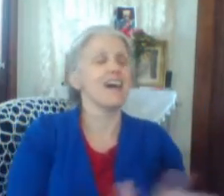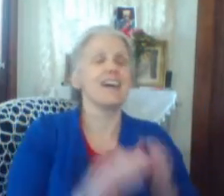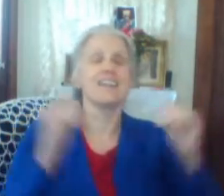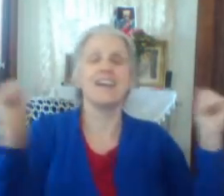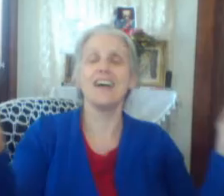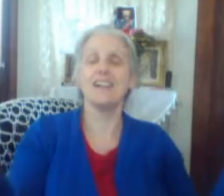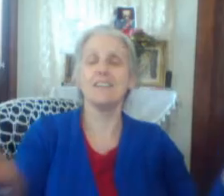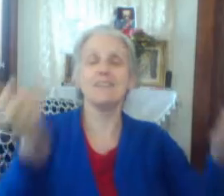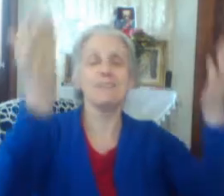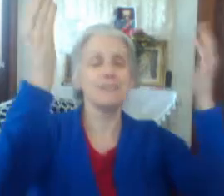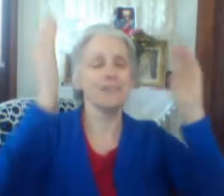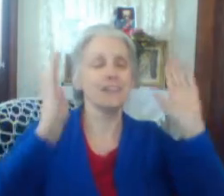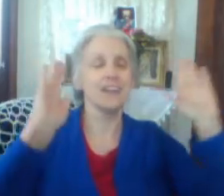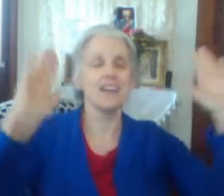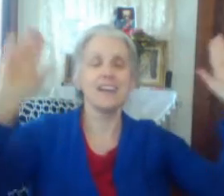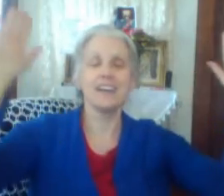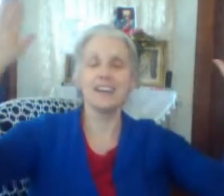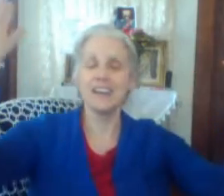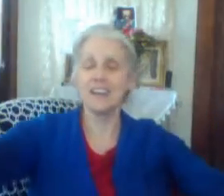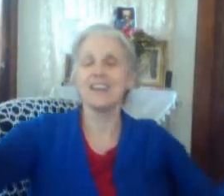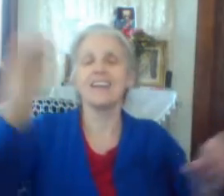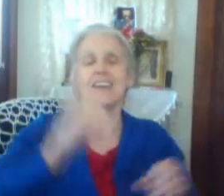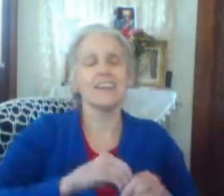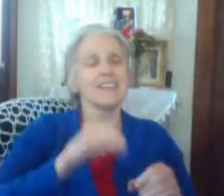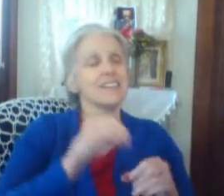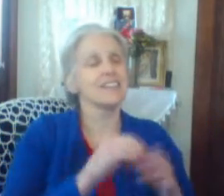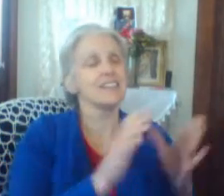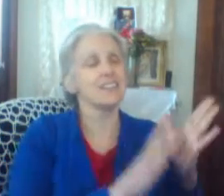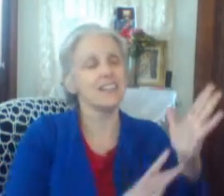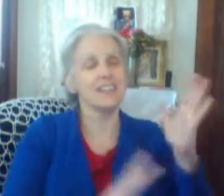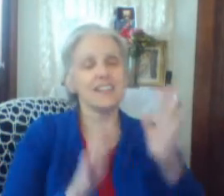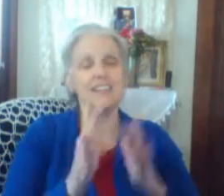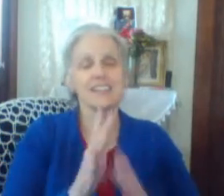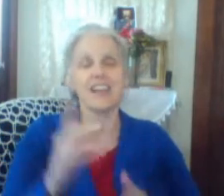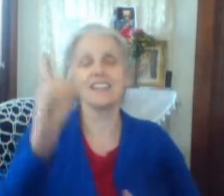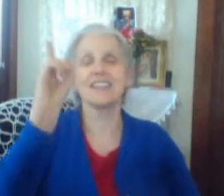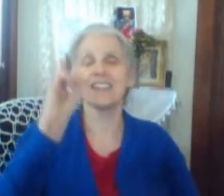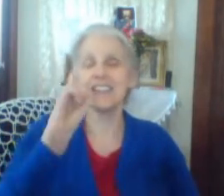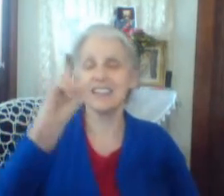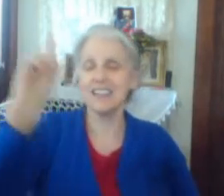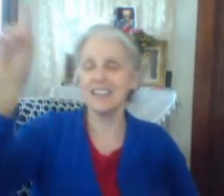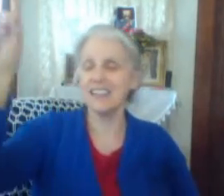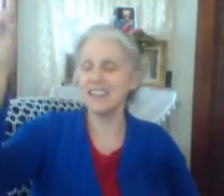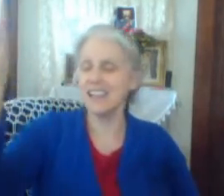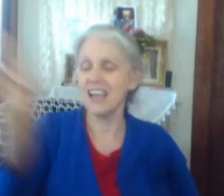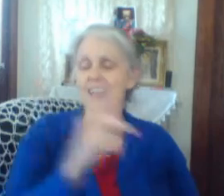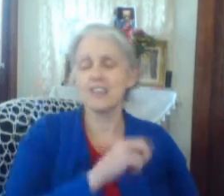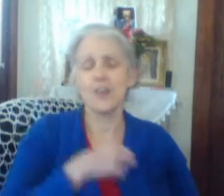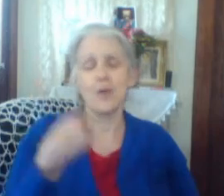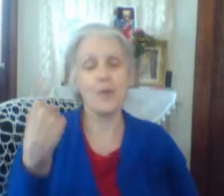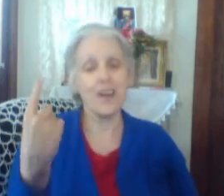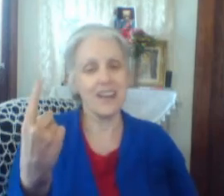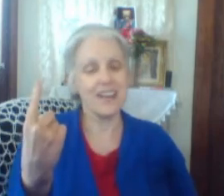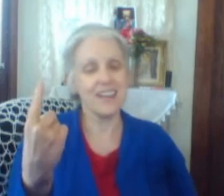hallelujah. It's in Jesus, He's the one.